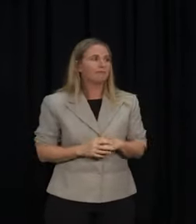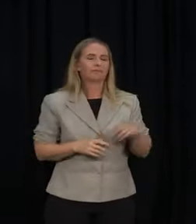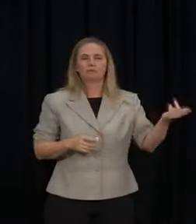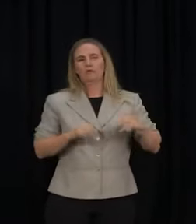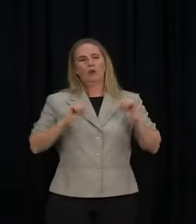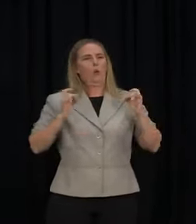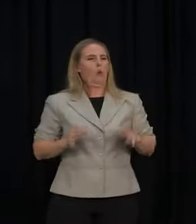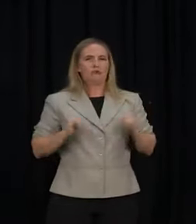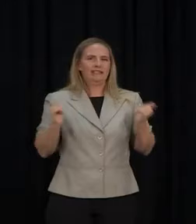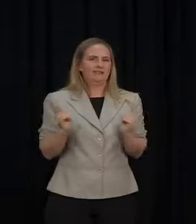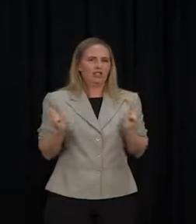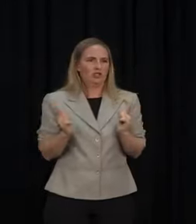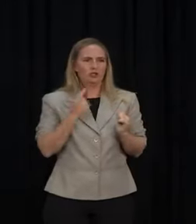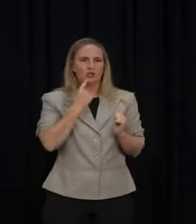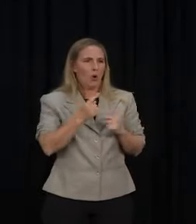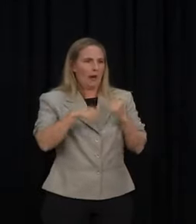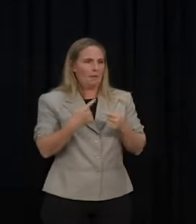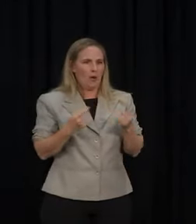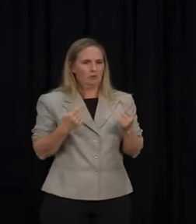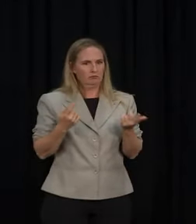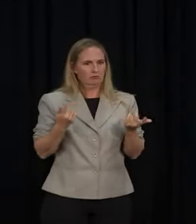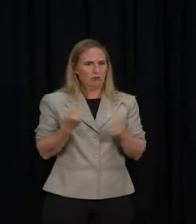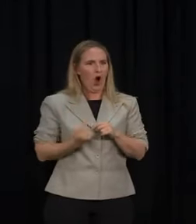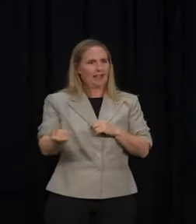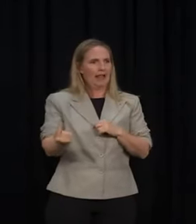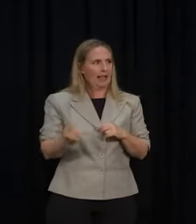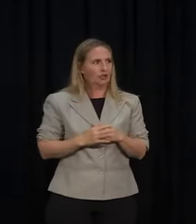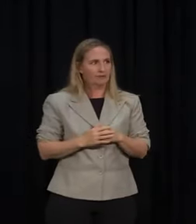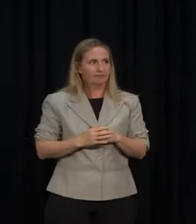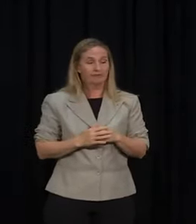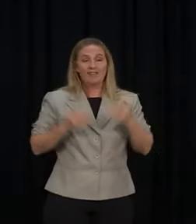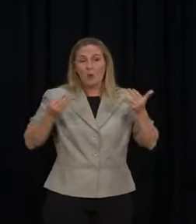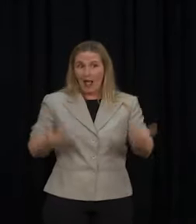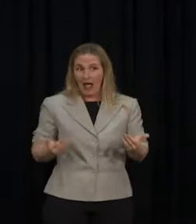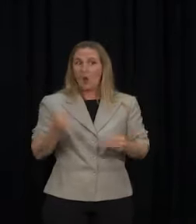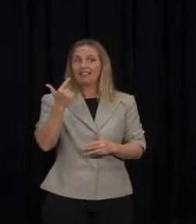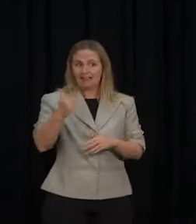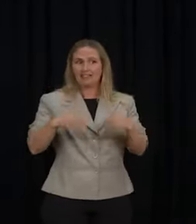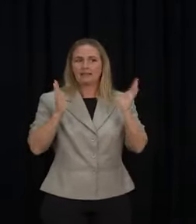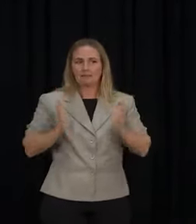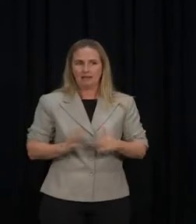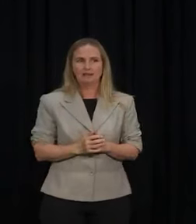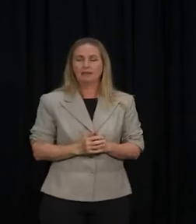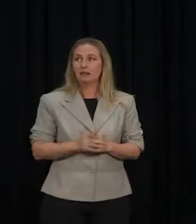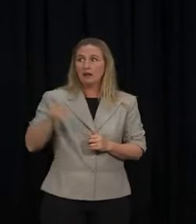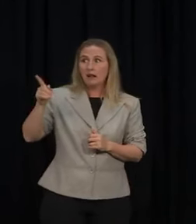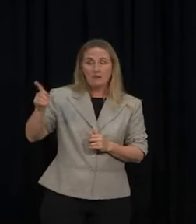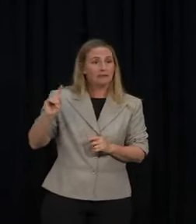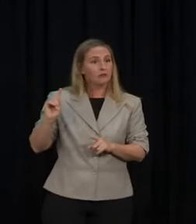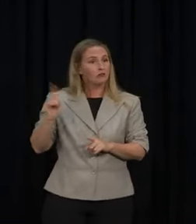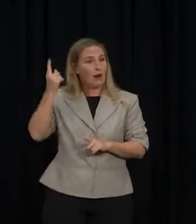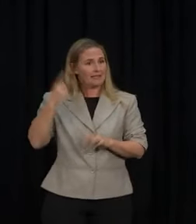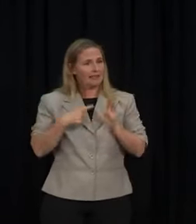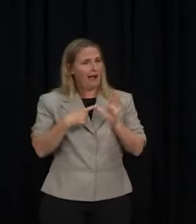what happens with the Reconnect New Zealand plan. And for now, that isolation period is there. But as the Prime Minister's indicated just in an answer earlier,